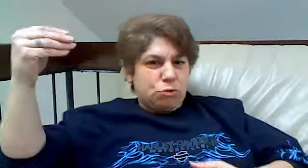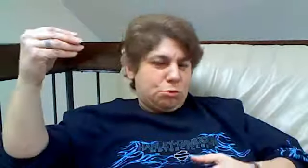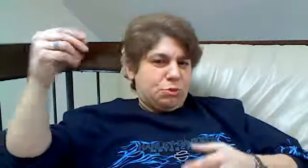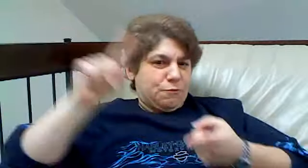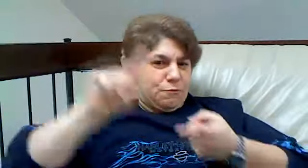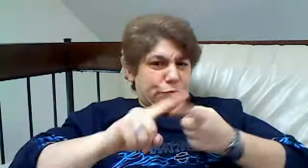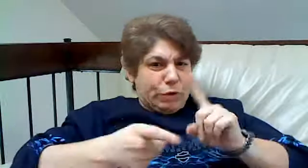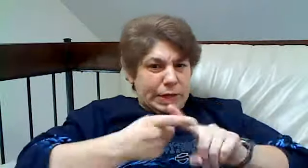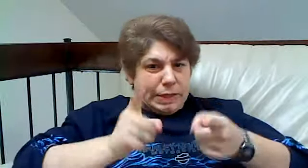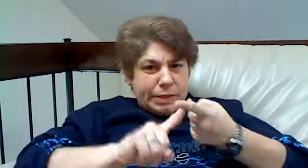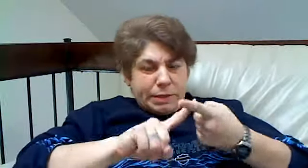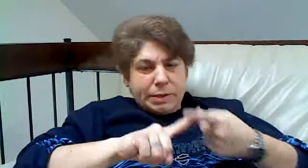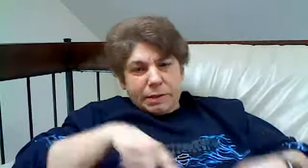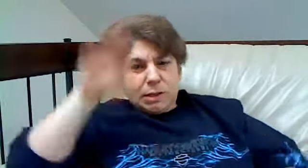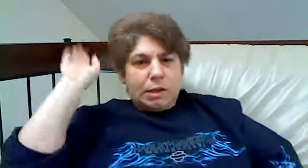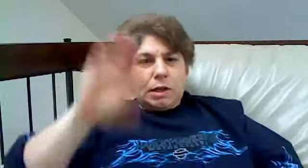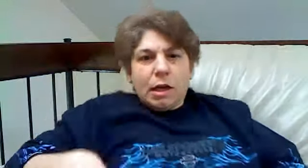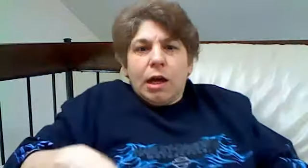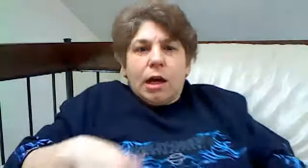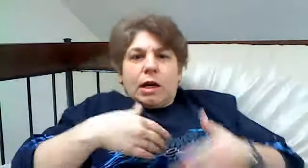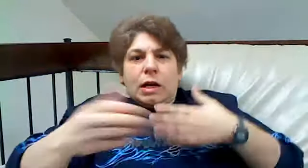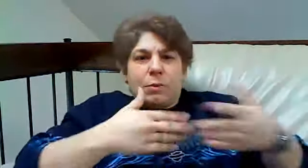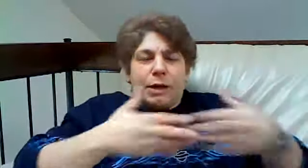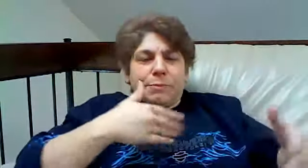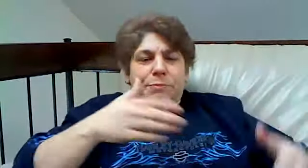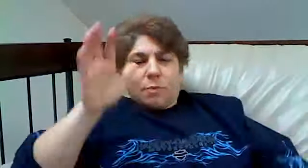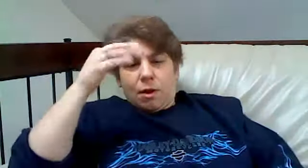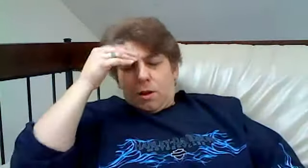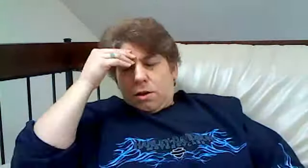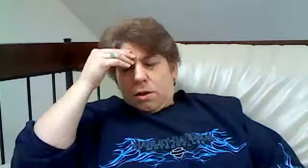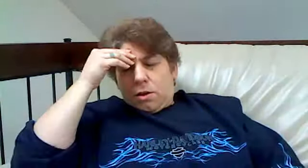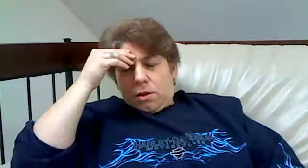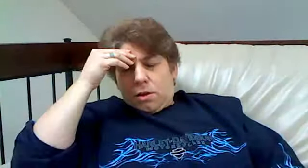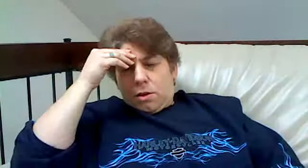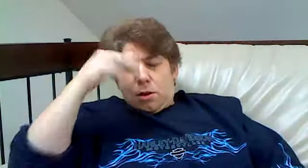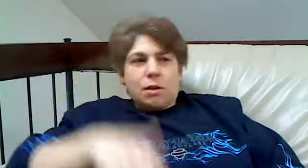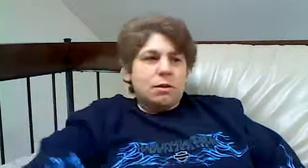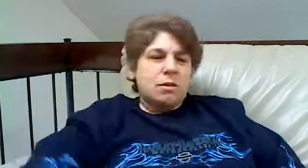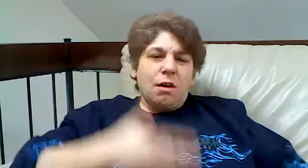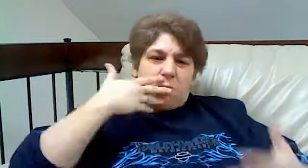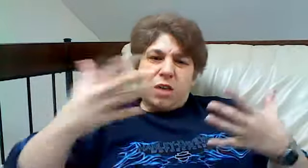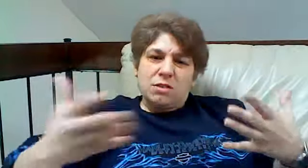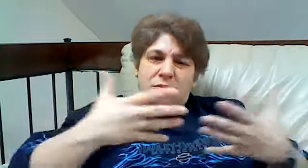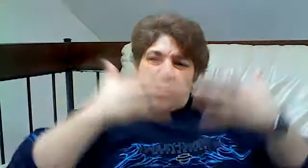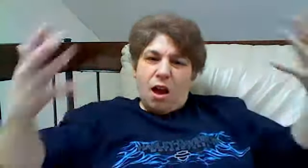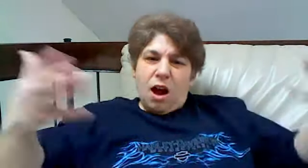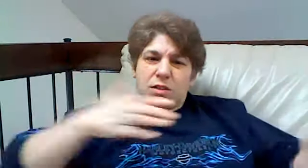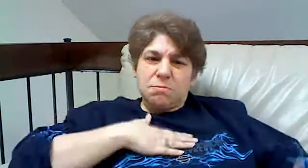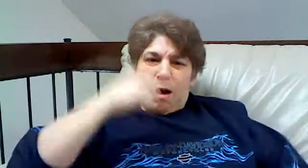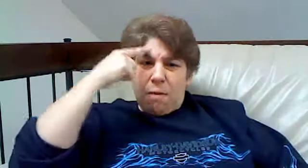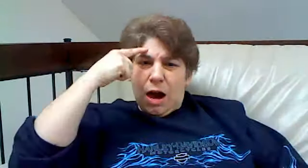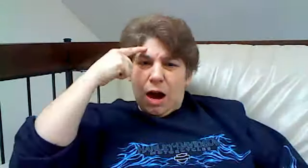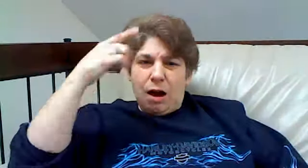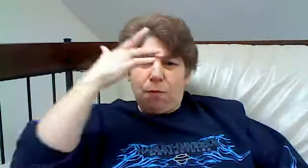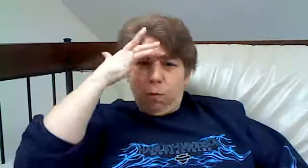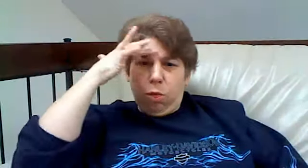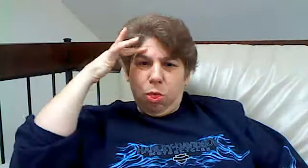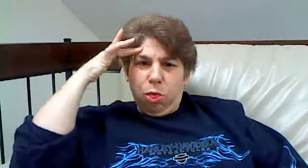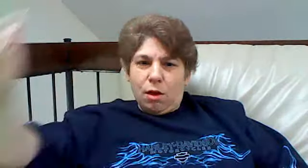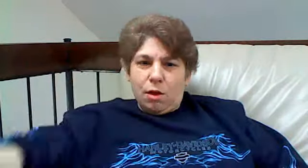Come see for yourself and hurry in for the best selection. I mean, what I do now is... You want to keep that car running better